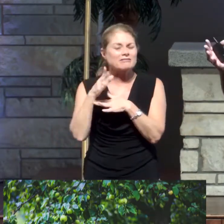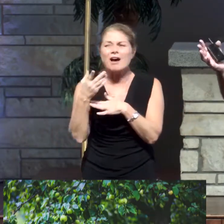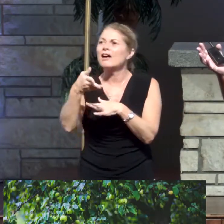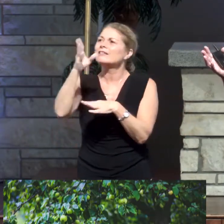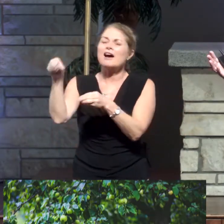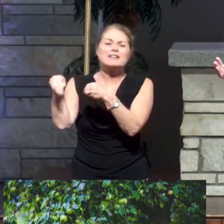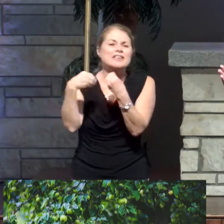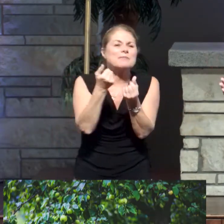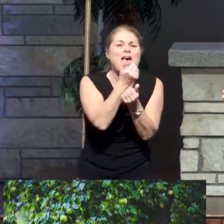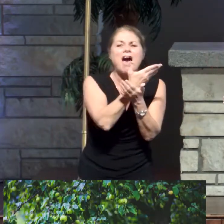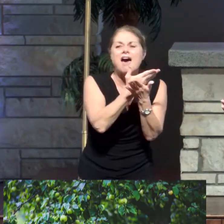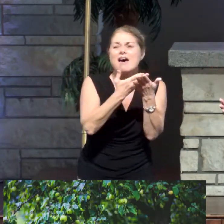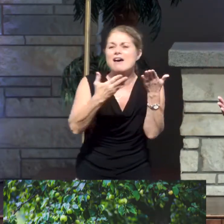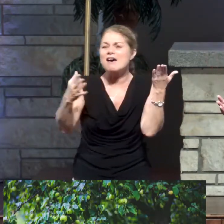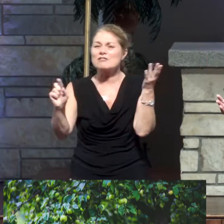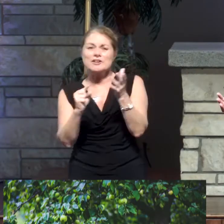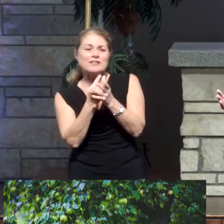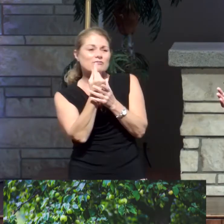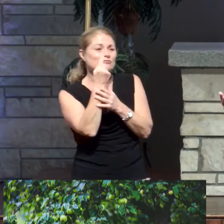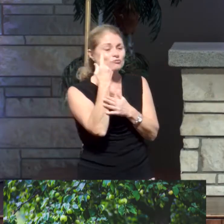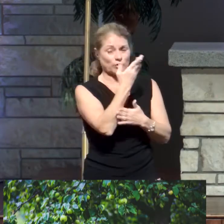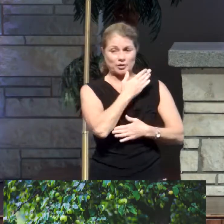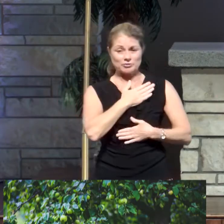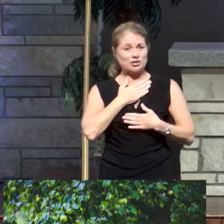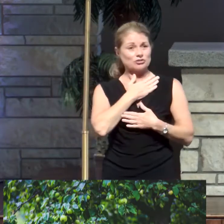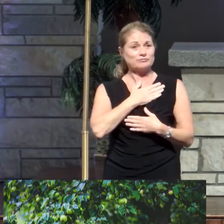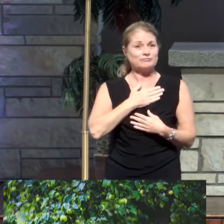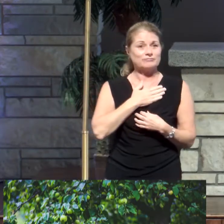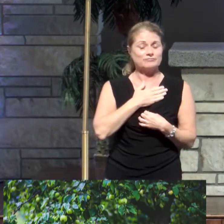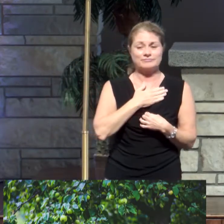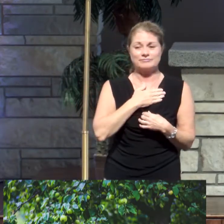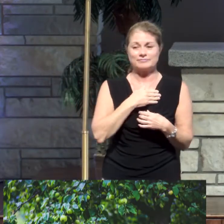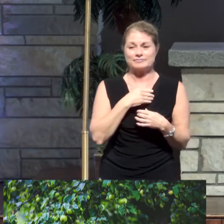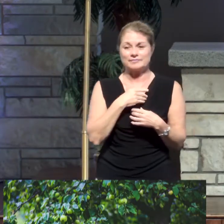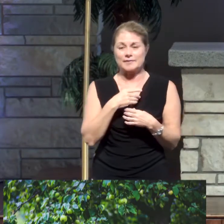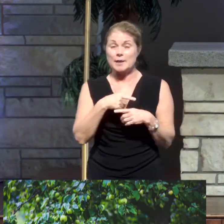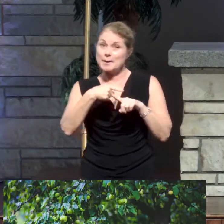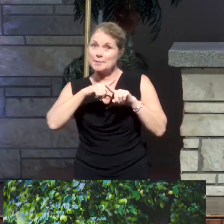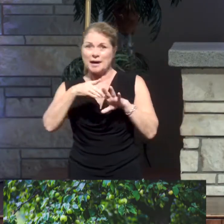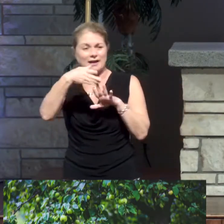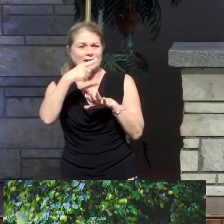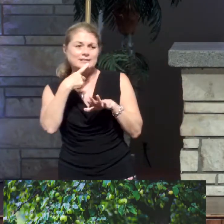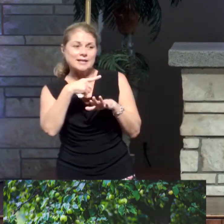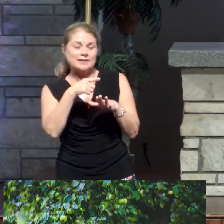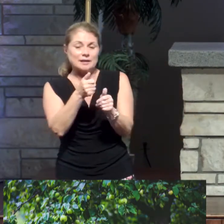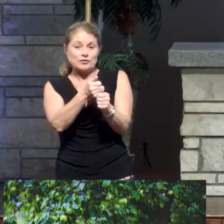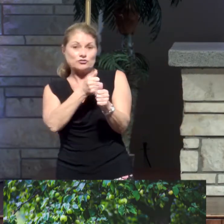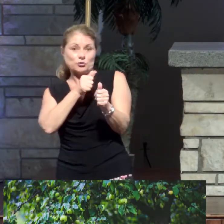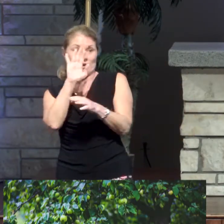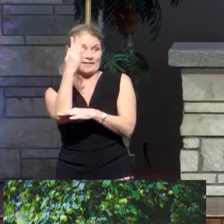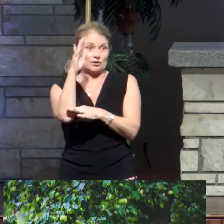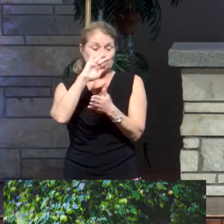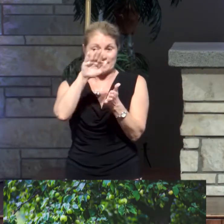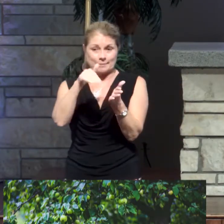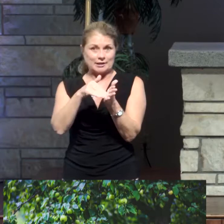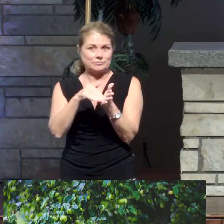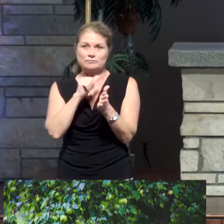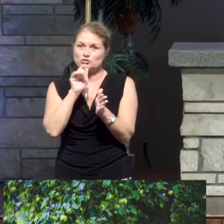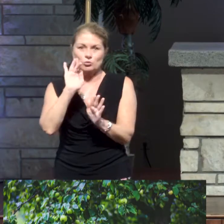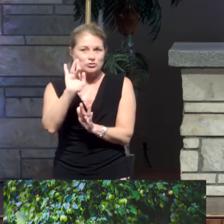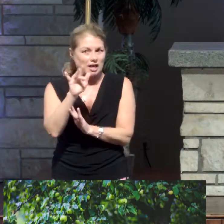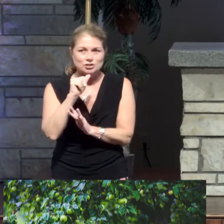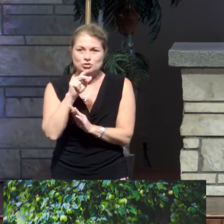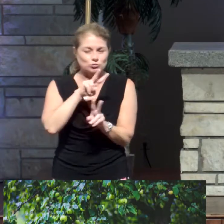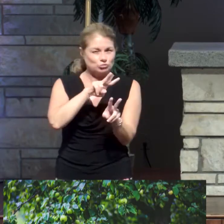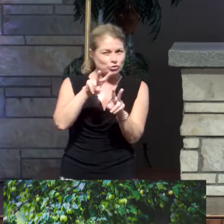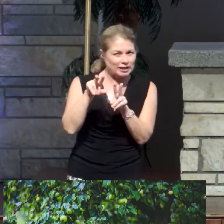everything in the garden for their enjoyment. Except for God said, stay away from the tree in the middle of the garden. Don't touch it. Don't